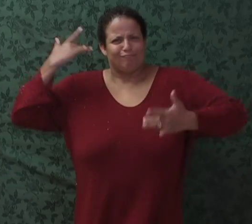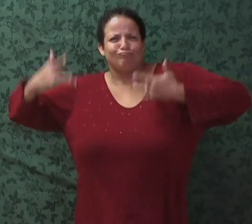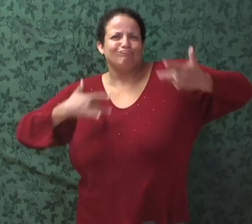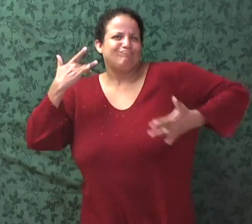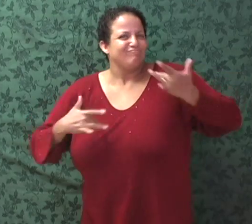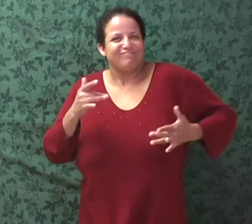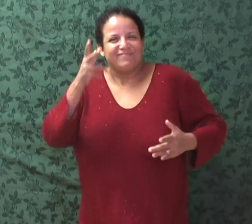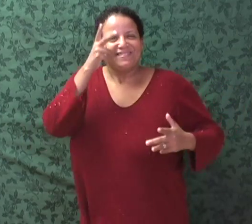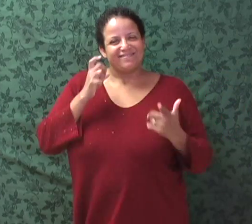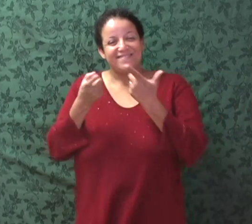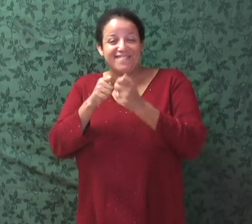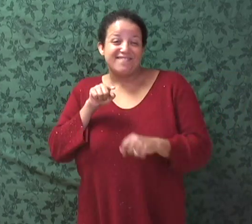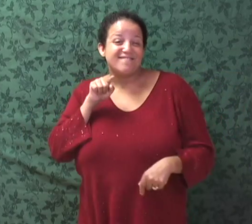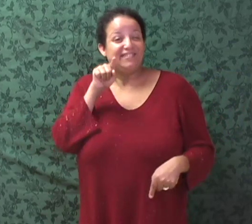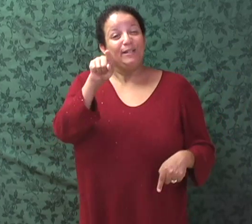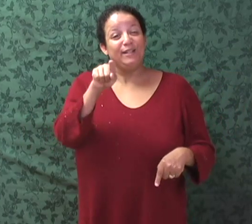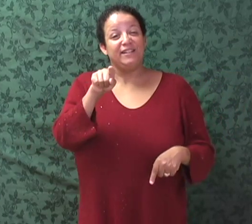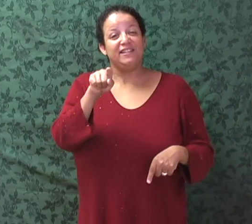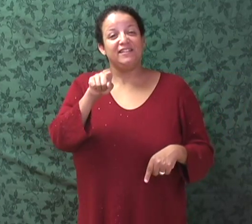We are excited to hear from you.